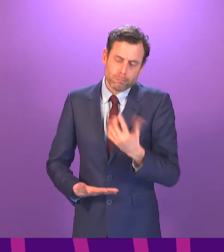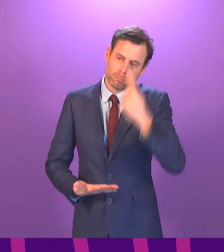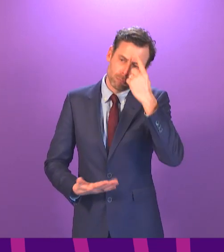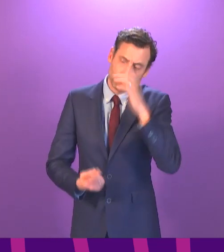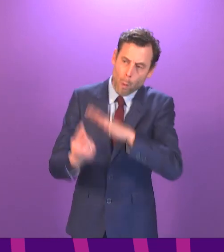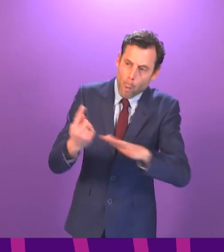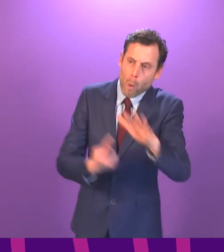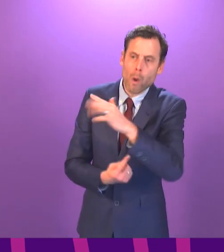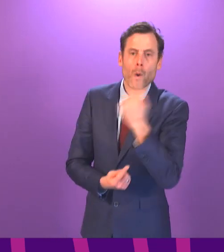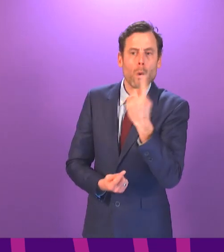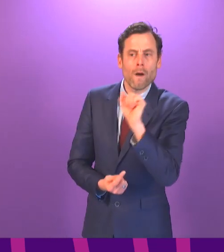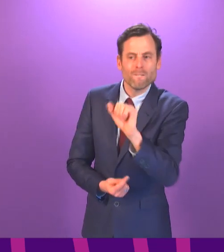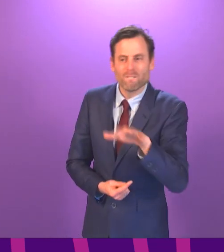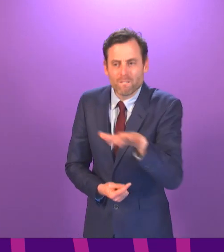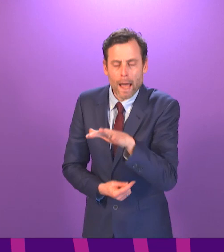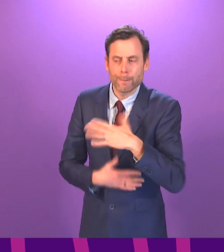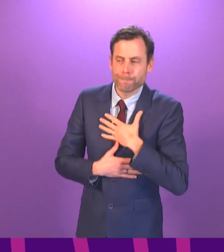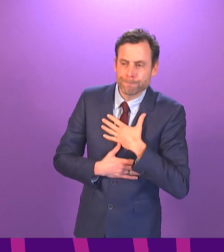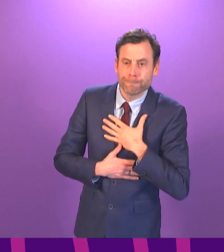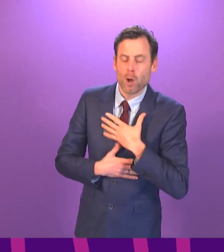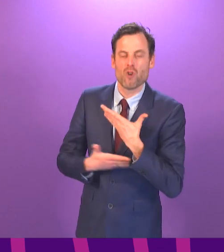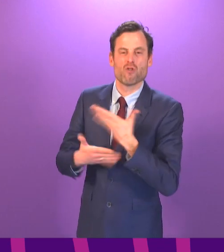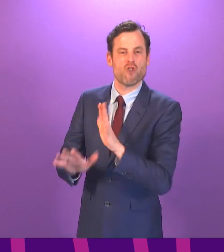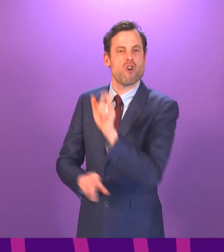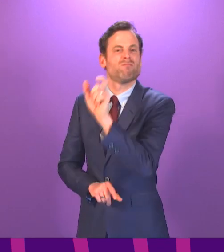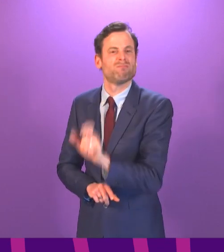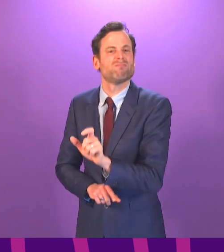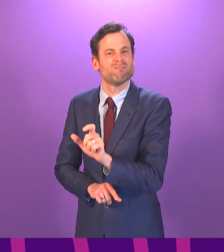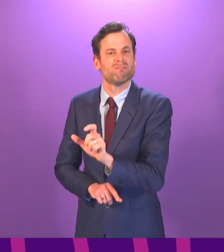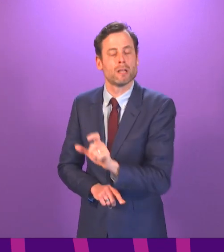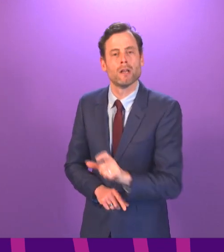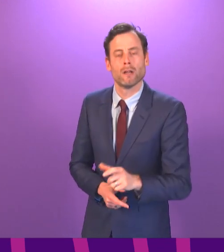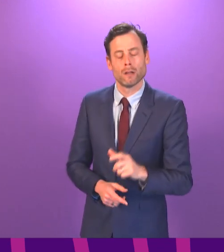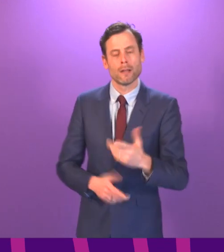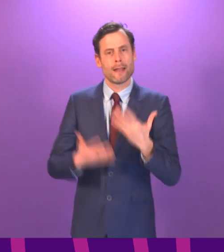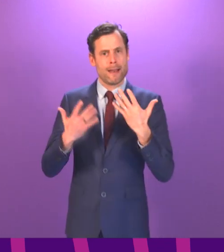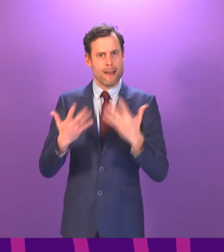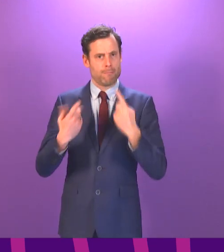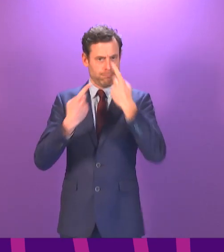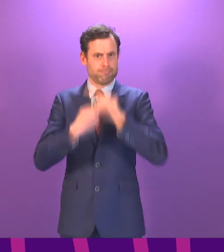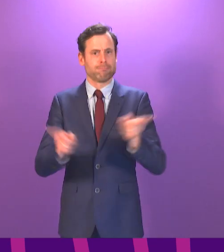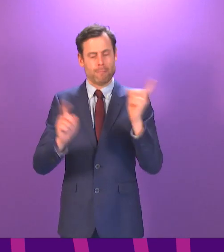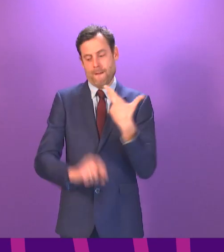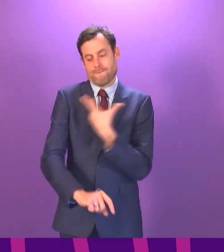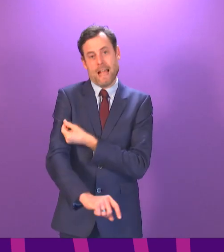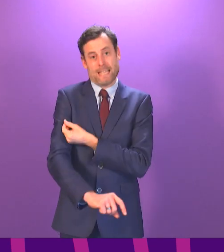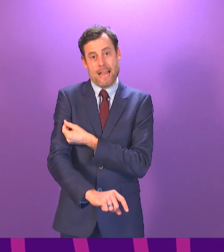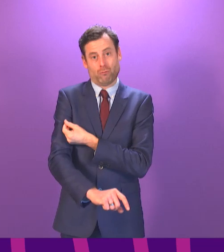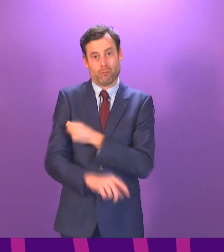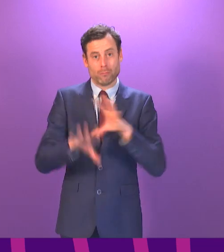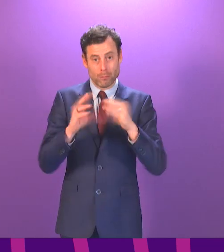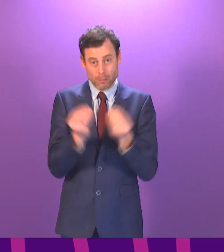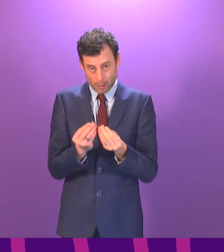has lost a loved one. Let me also quickly update Parliament on the latest vaccination figures. As of 8.30 this morning,